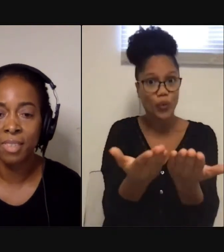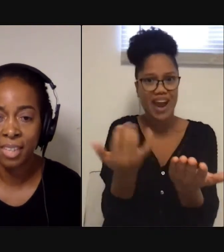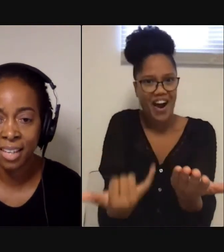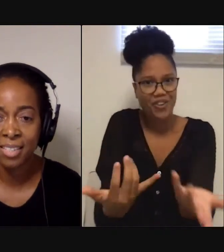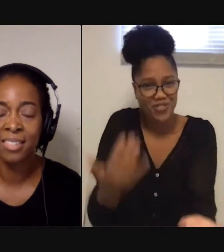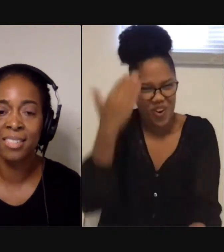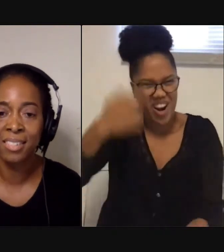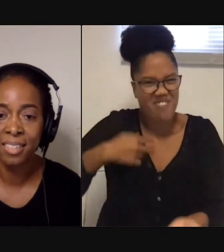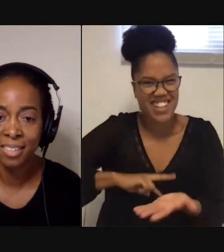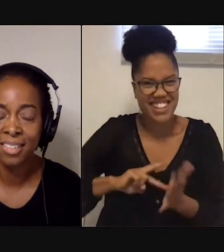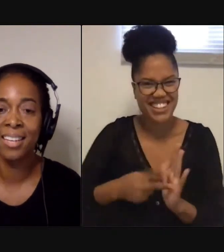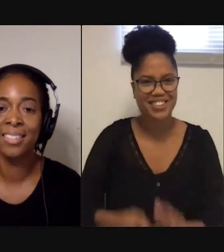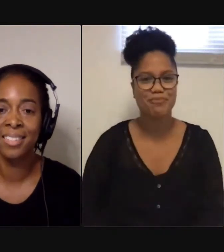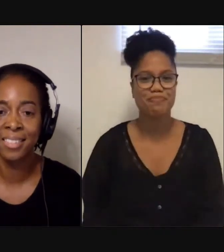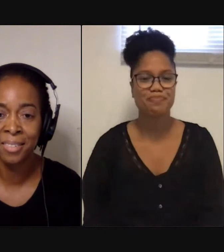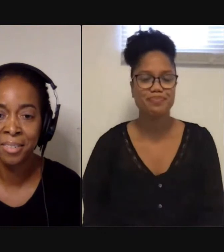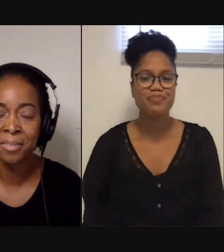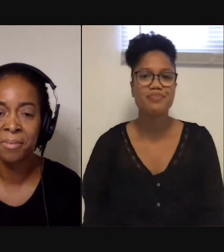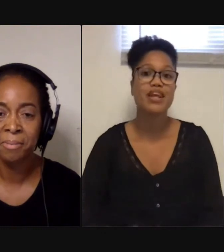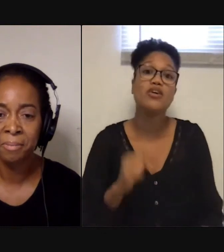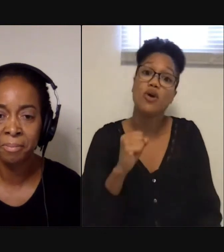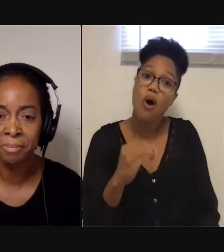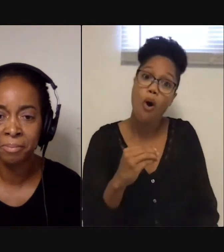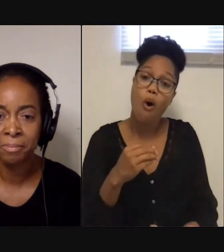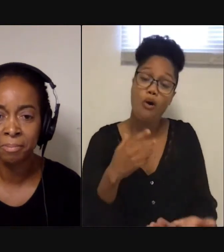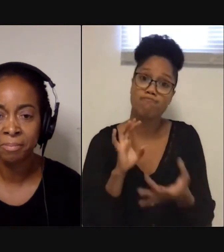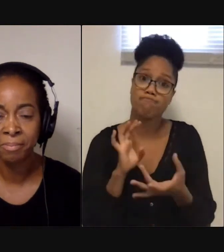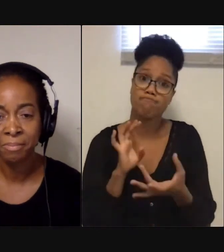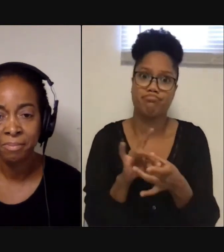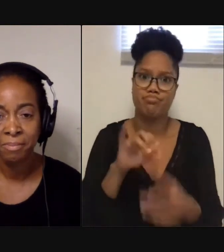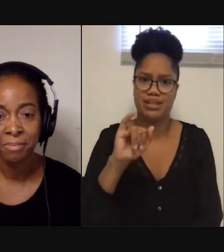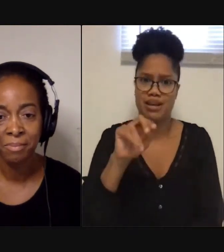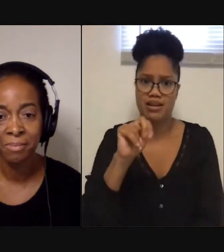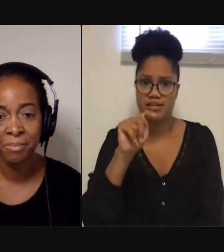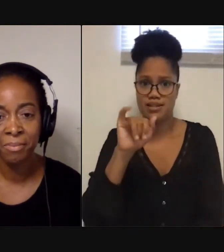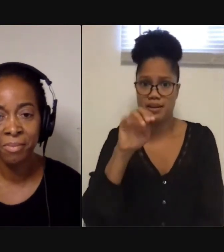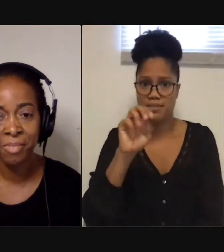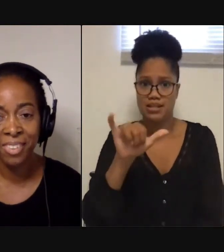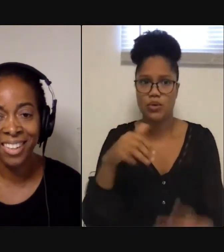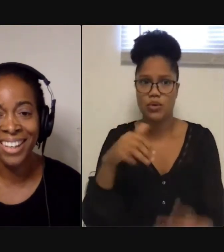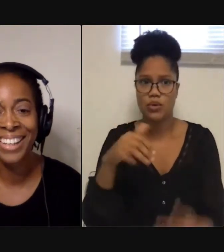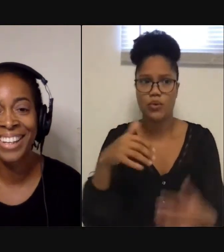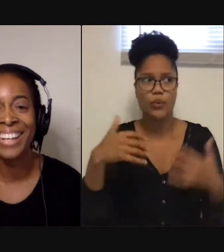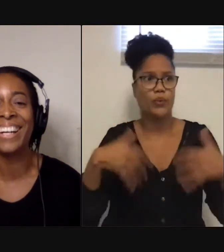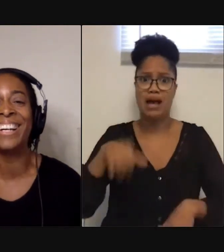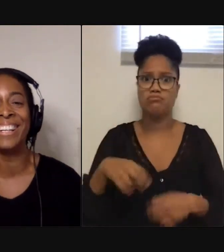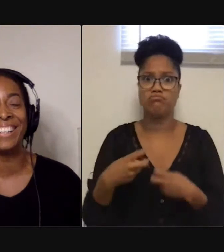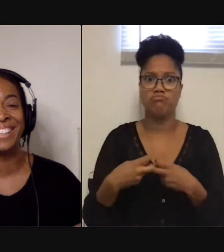mean? Yes. Yeah. So for me, I mean, intimacy, I think is, that's a Rubik's Cube, but